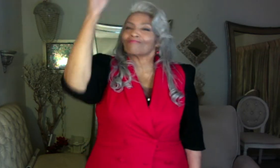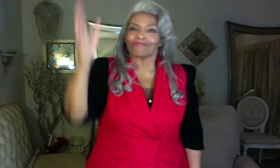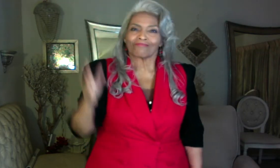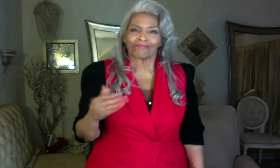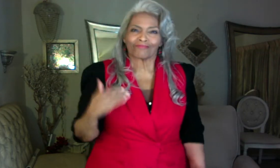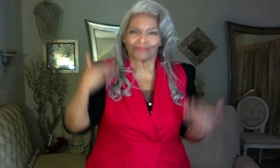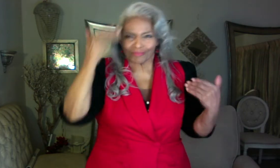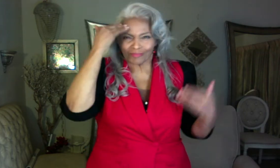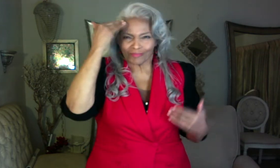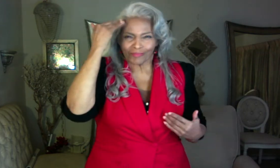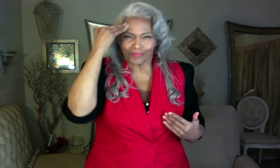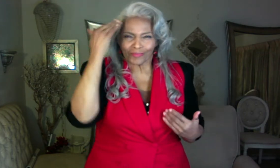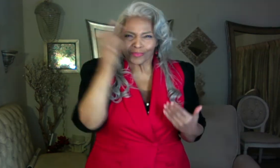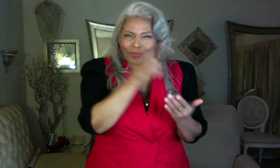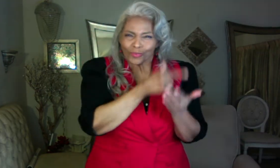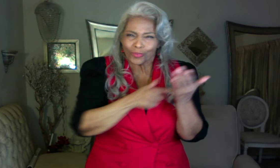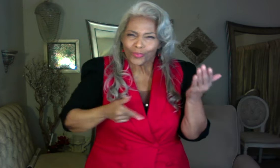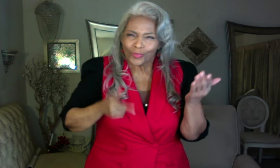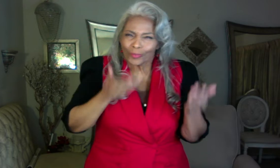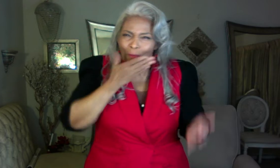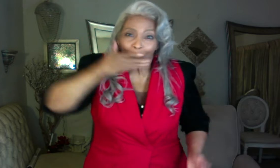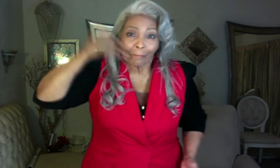what's best for us.